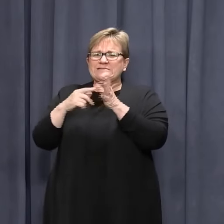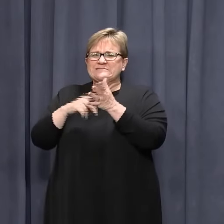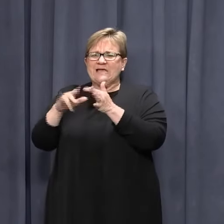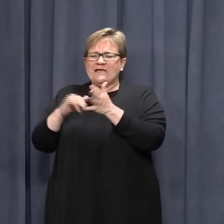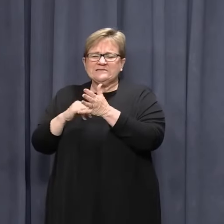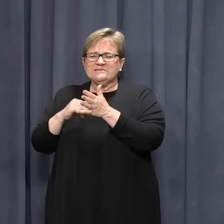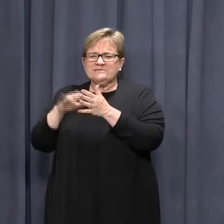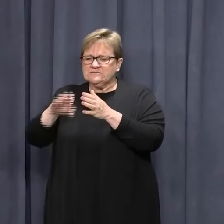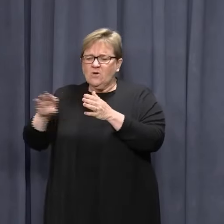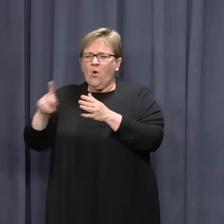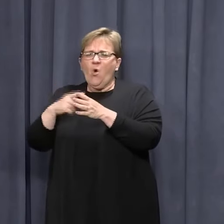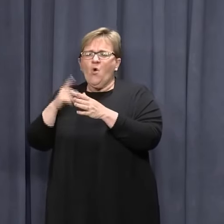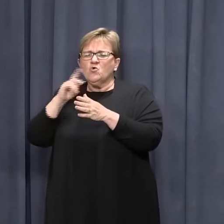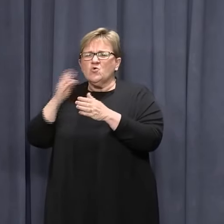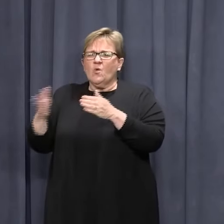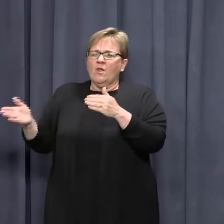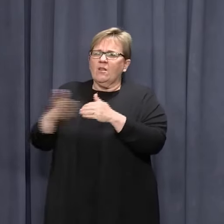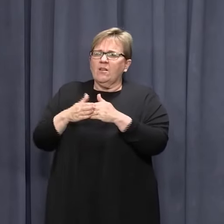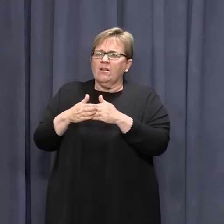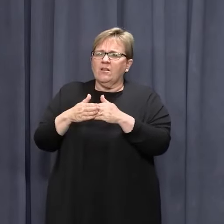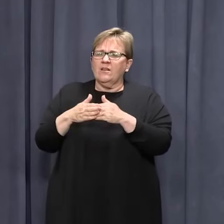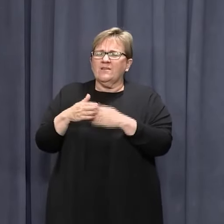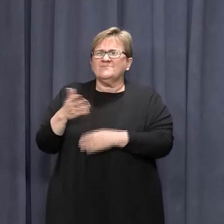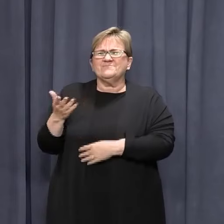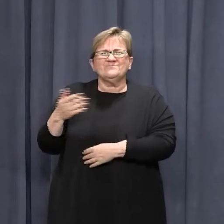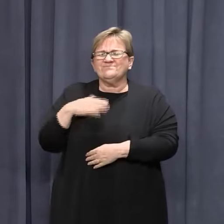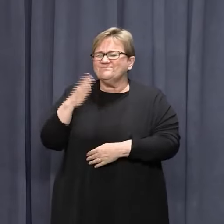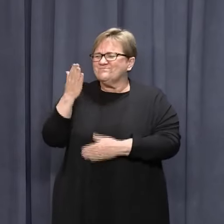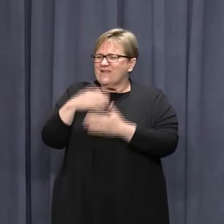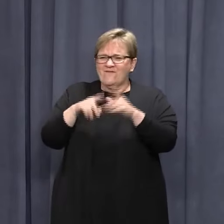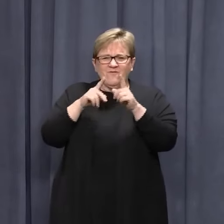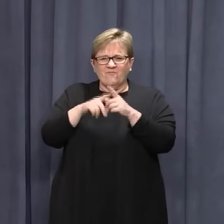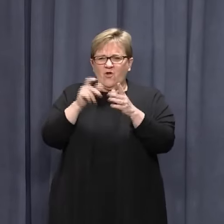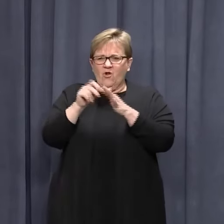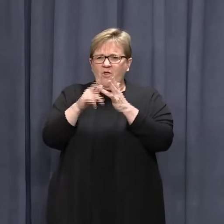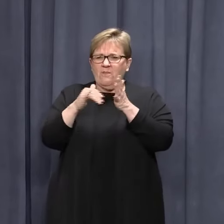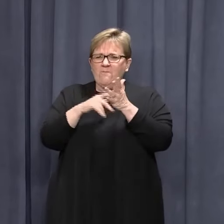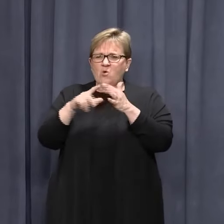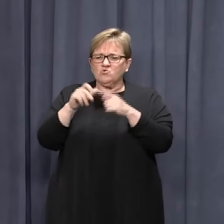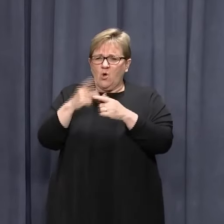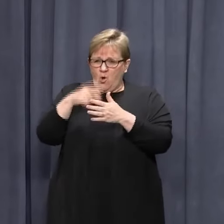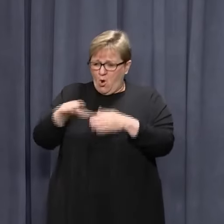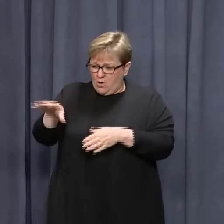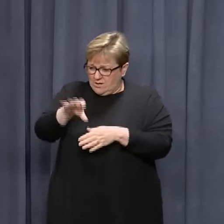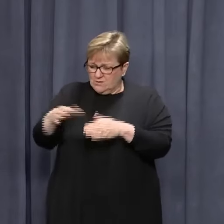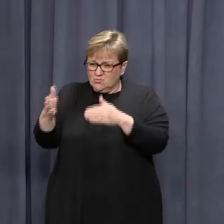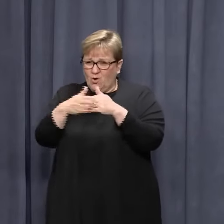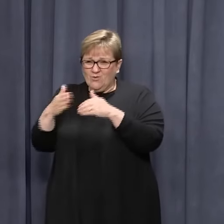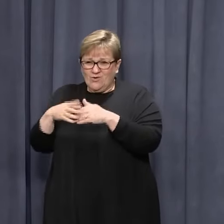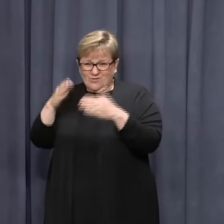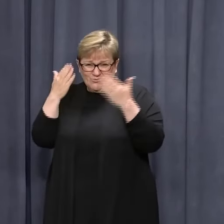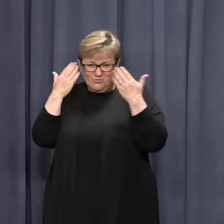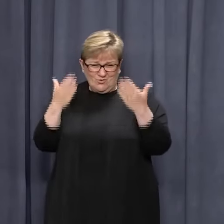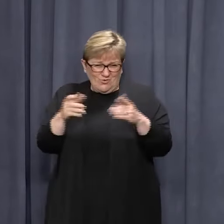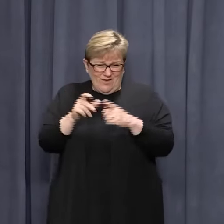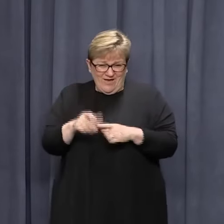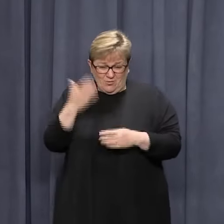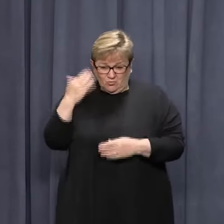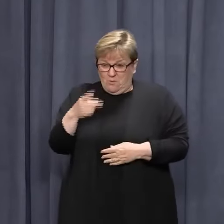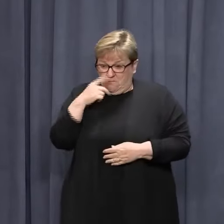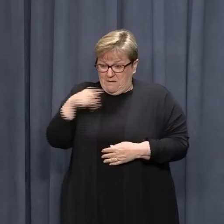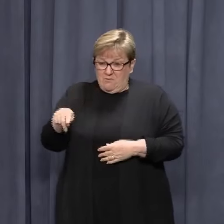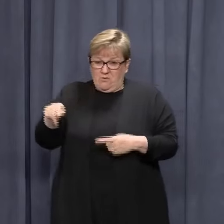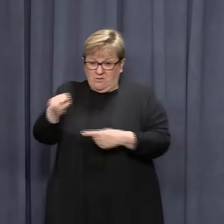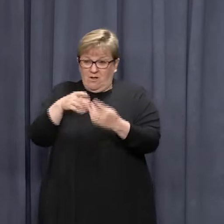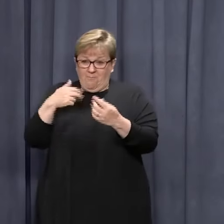inclined to do certain Well, we haven't done the postcode arrangement because it's very difficult to enforce, and you never know who has been